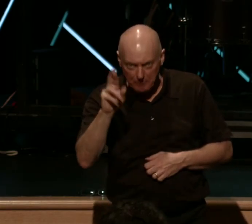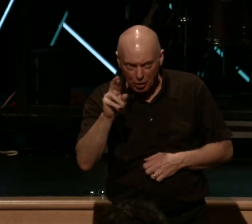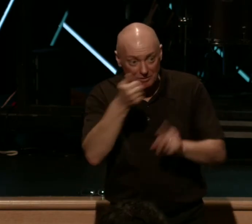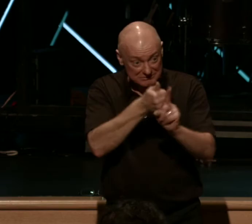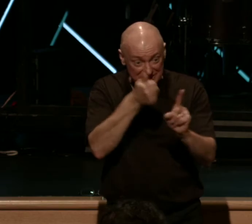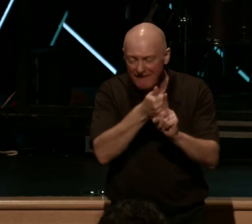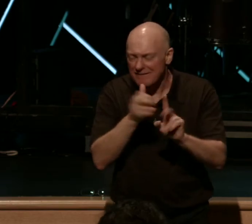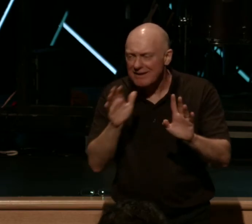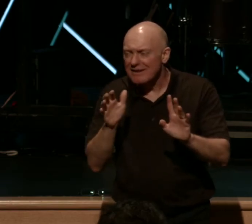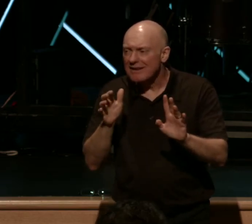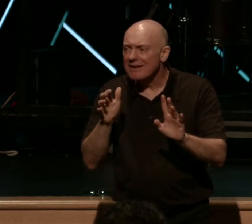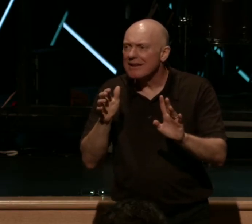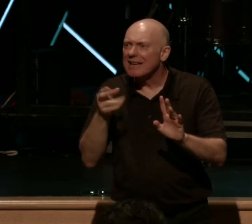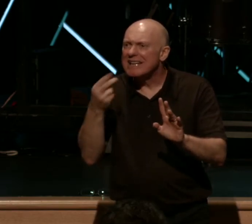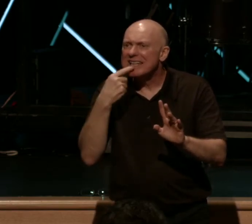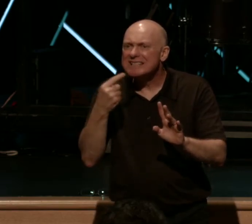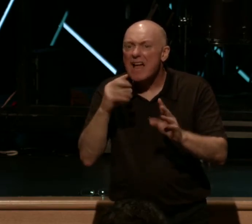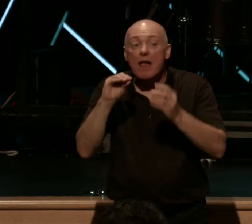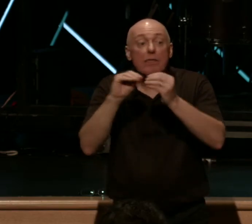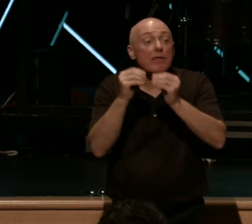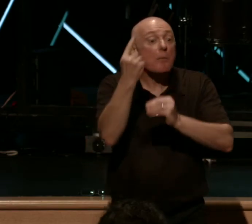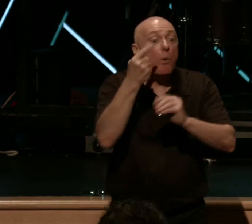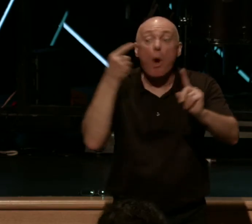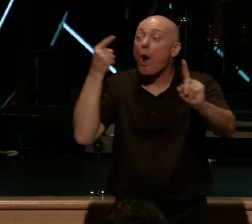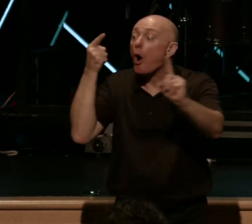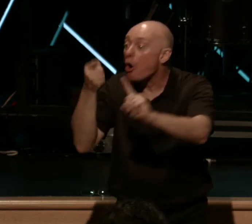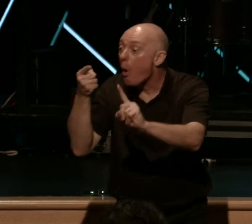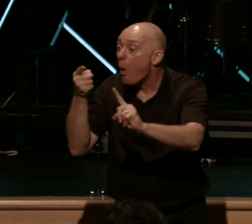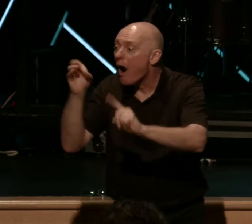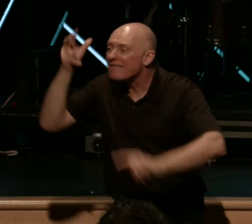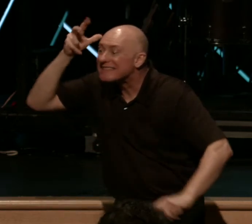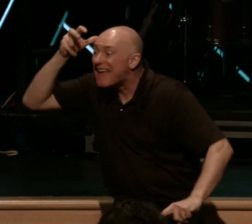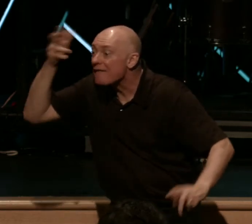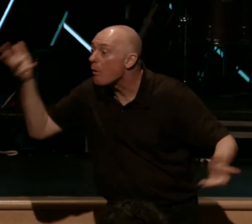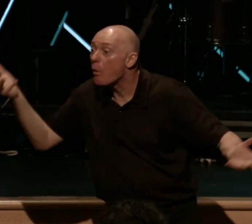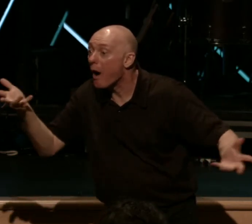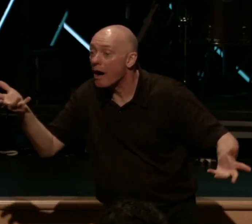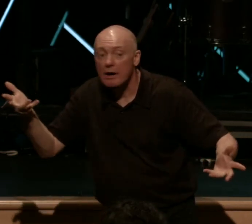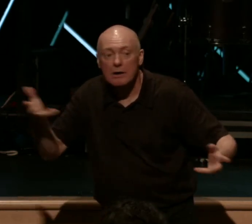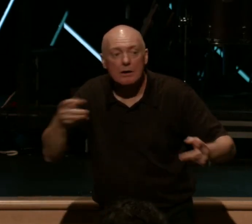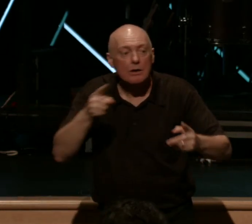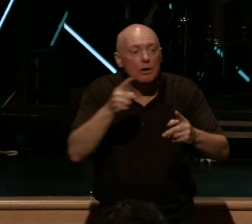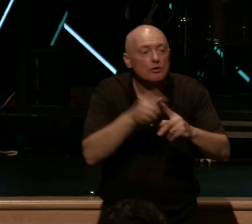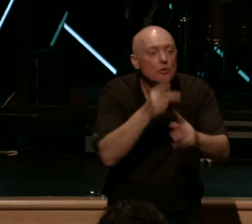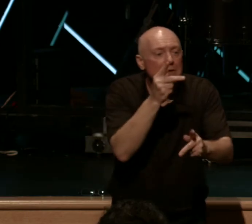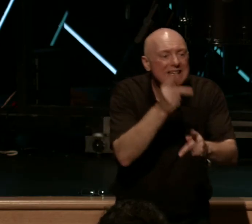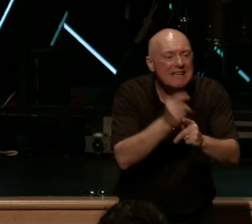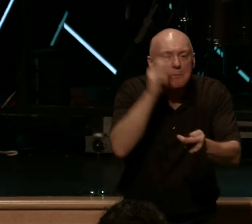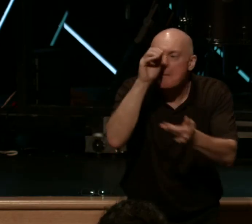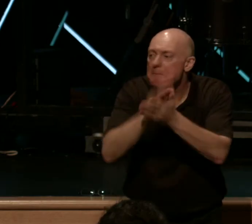Oswald Chambers said this, he said, the number one goal of the devil is to keep a believer useless.